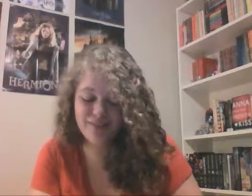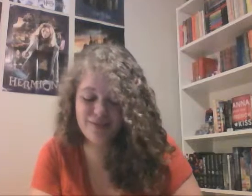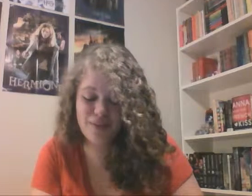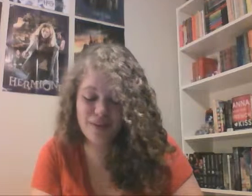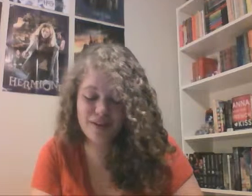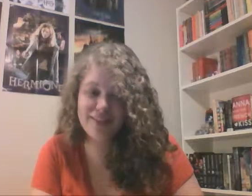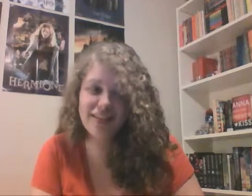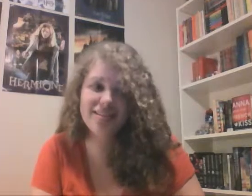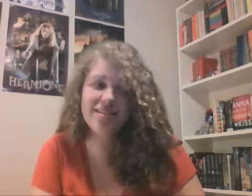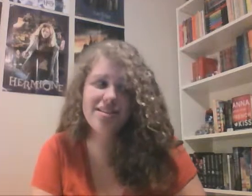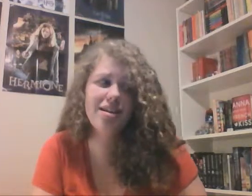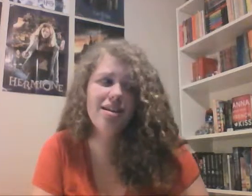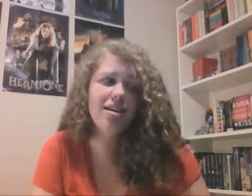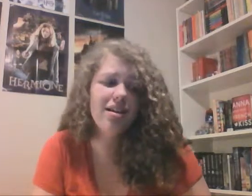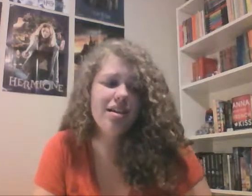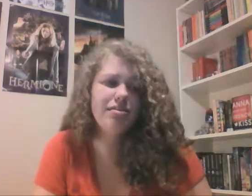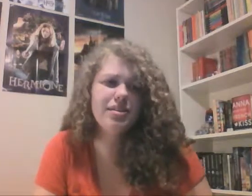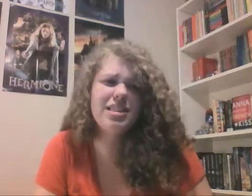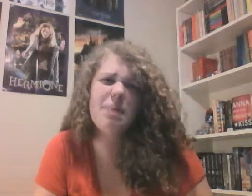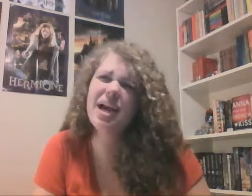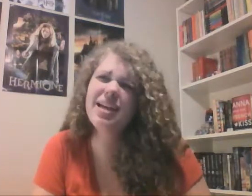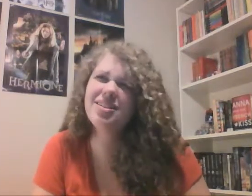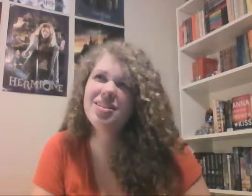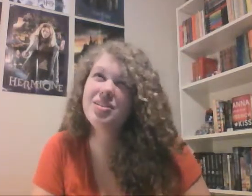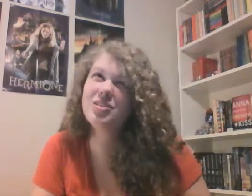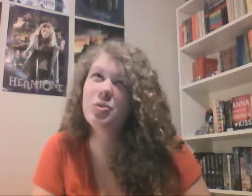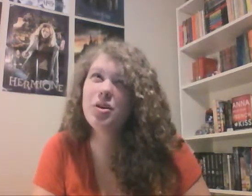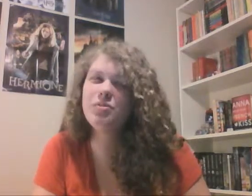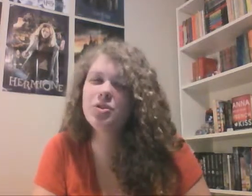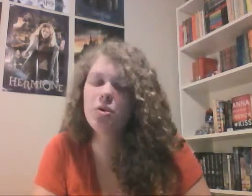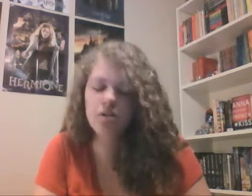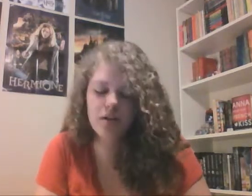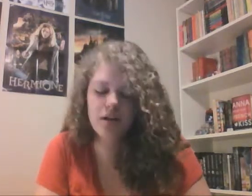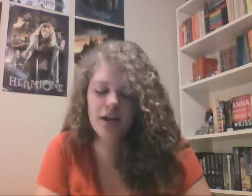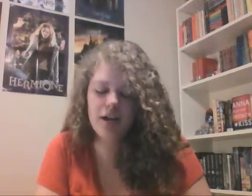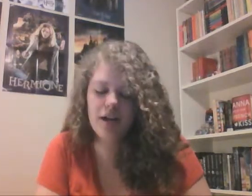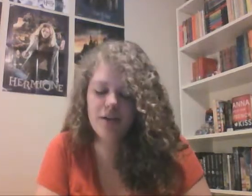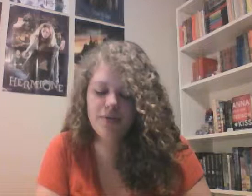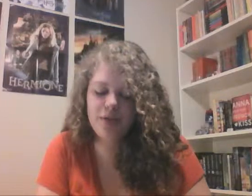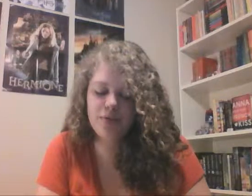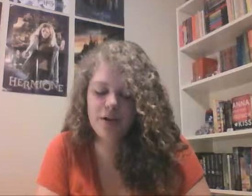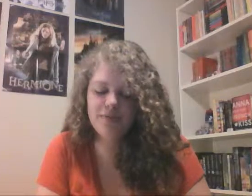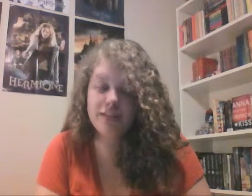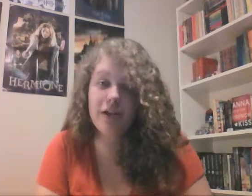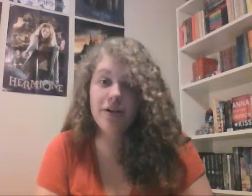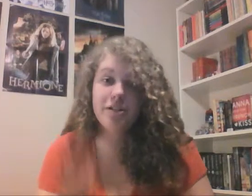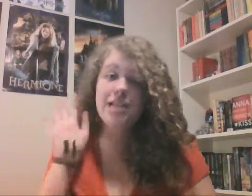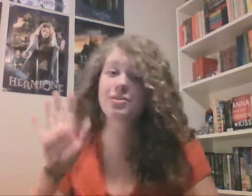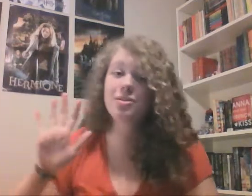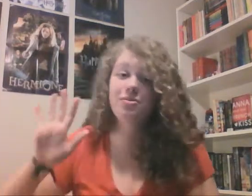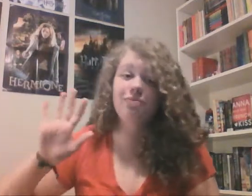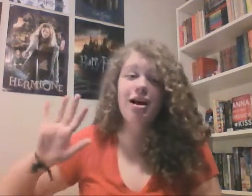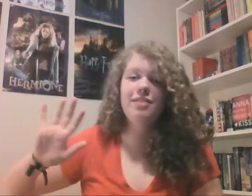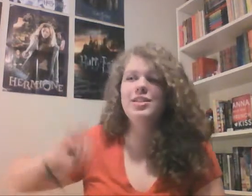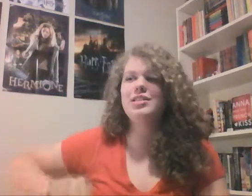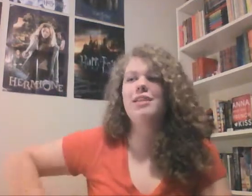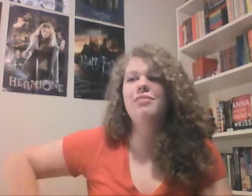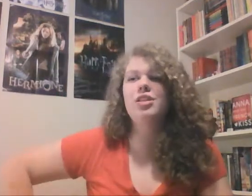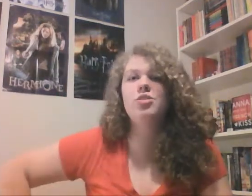for this semi sort of shorter uh review of Shadowhunters episode 5 it's definitely the